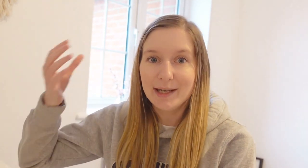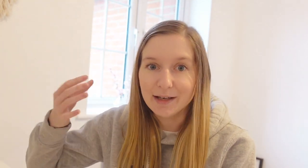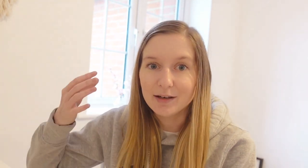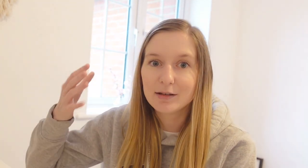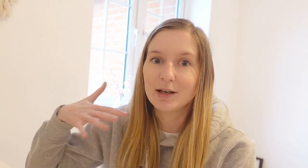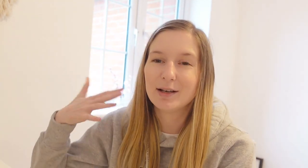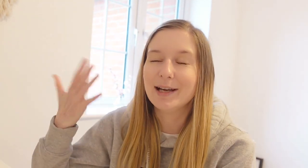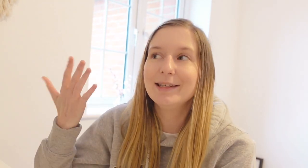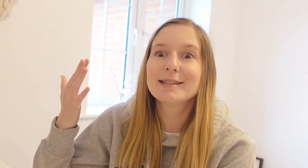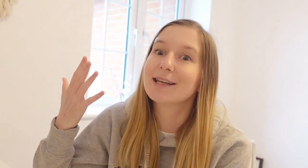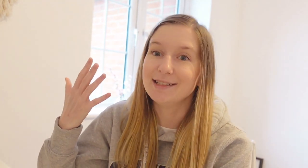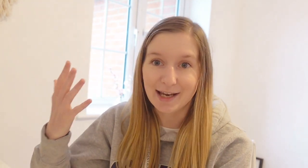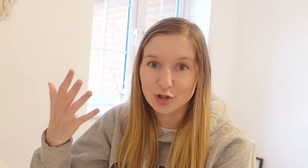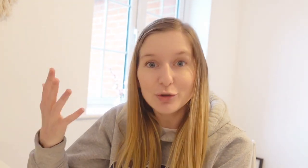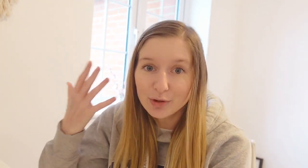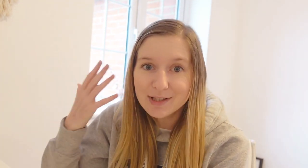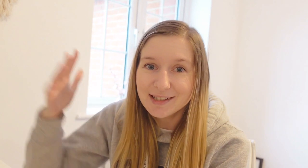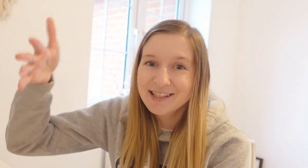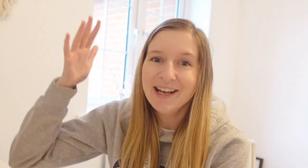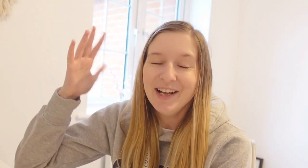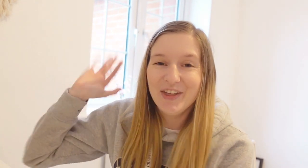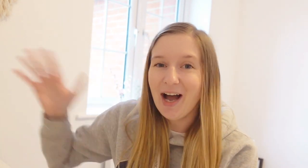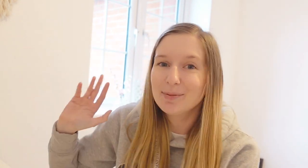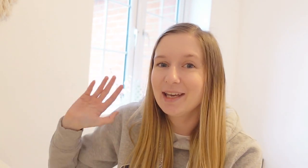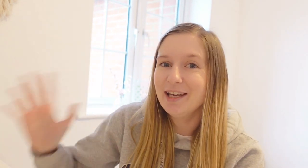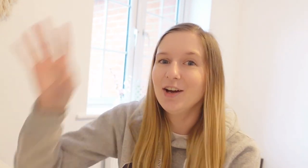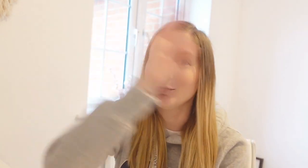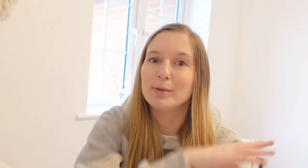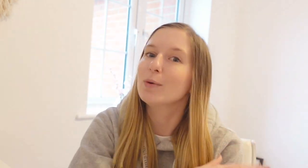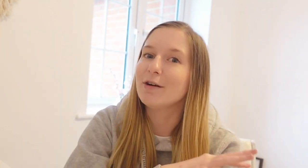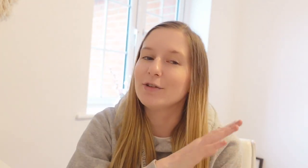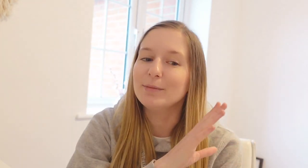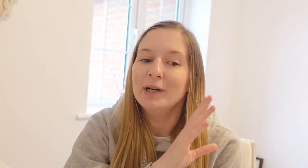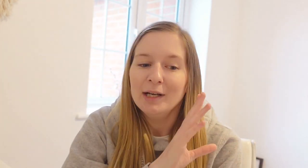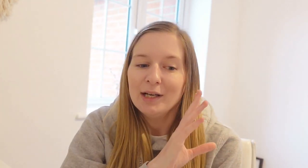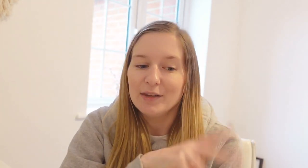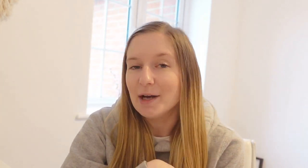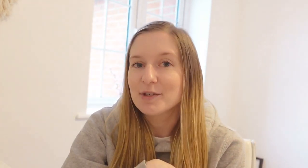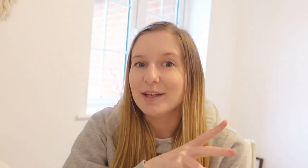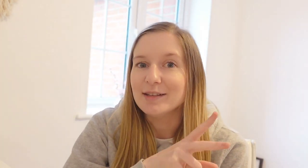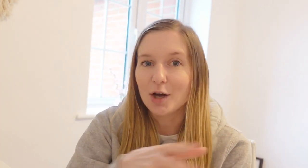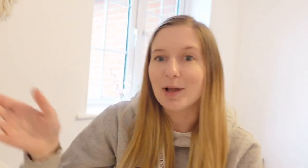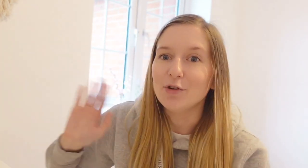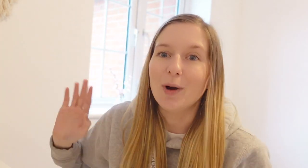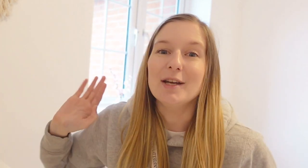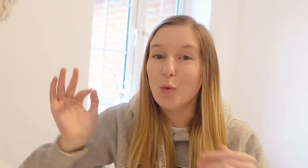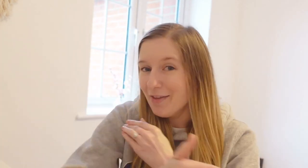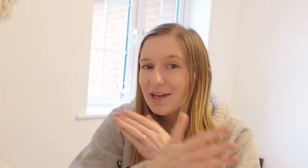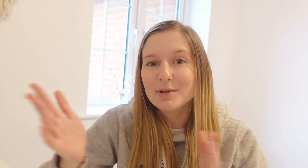hear at least like danger noises that are happening here I will be aware of them. The downside is I will have no idea where the sound is